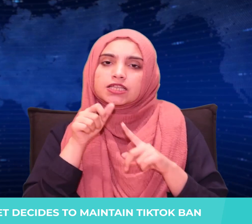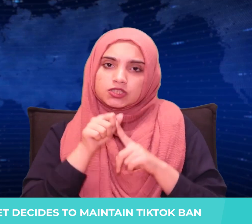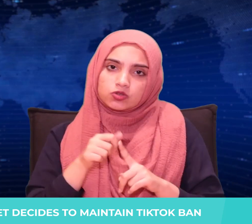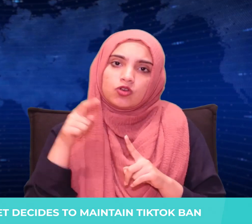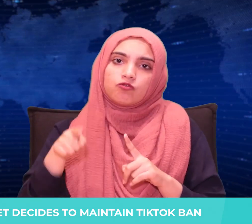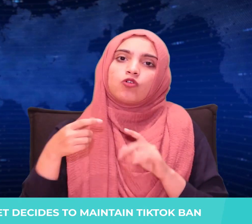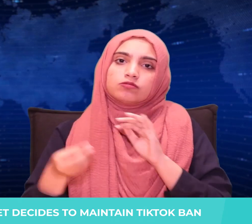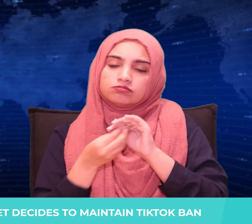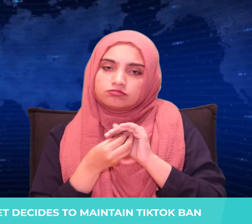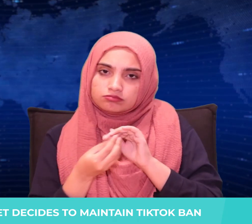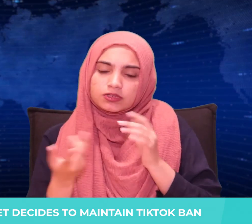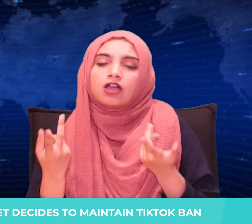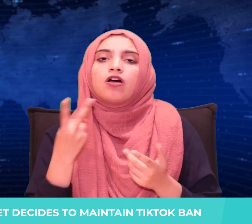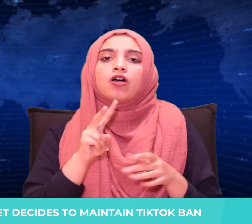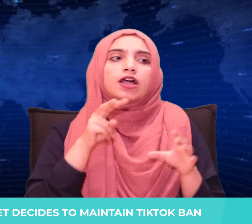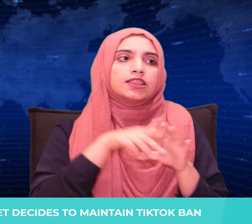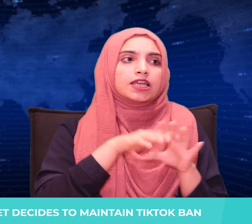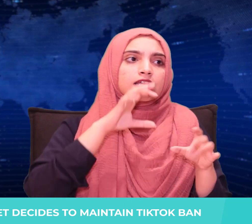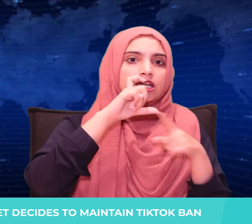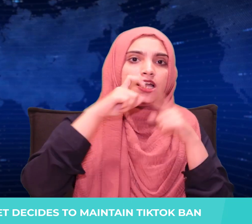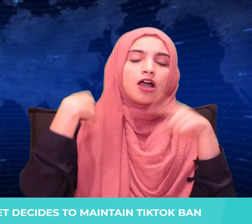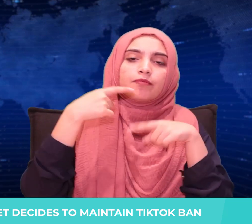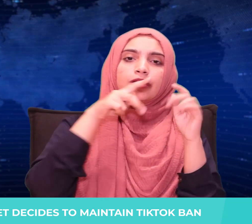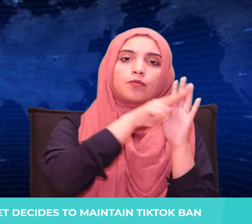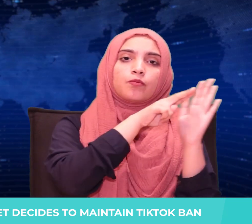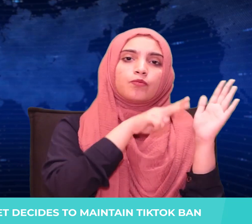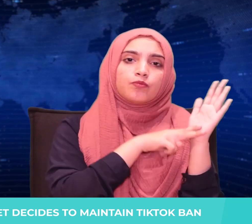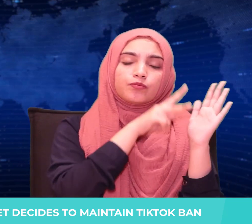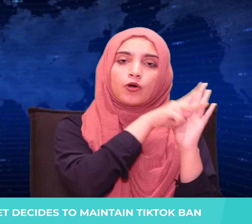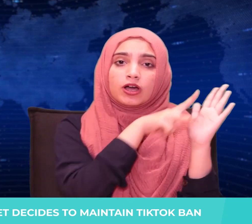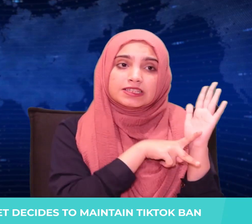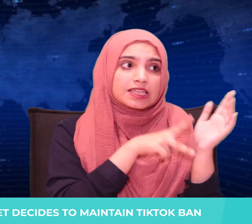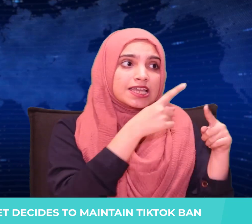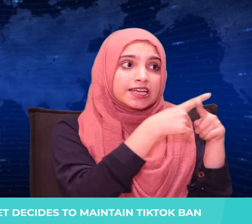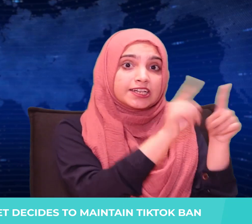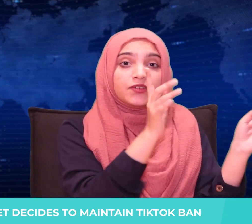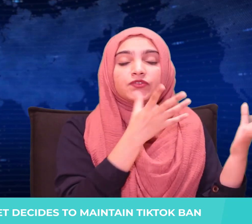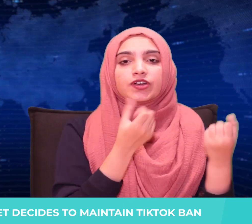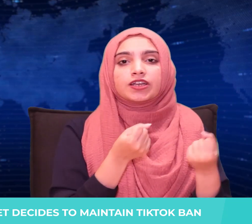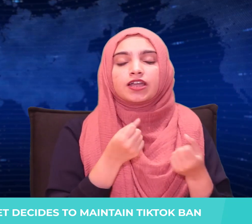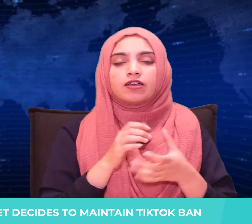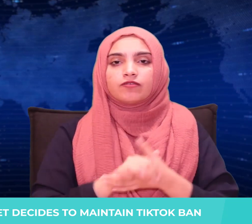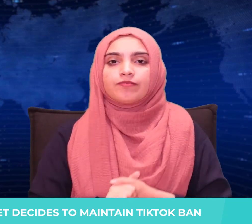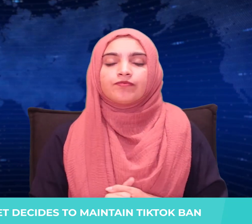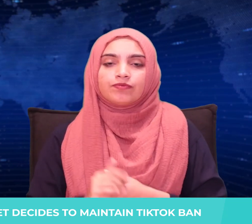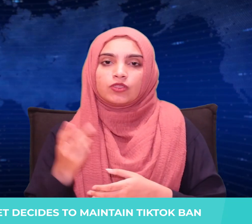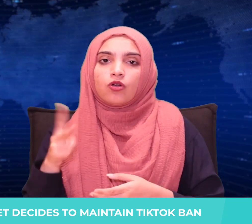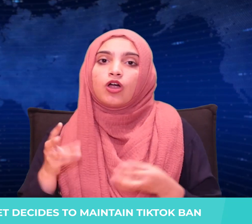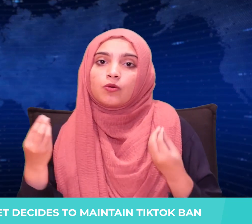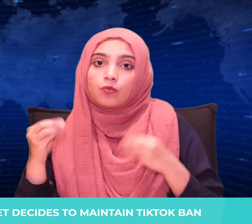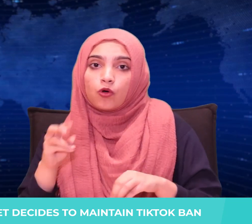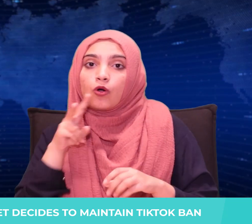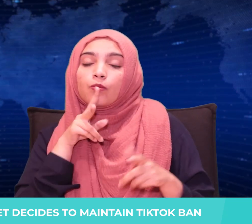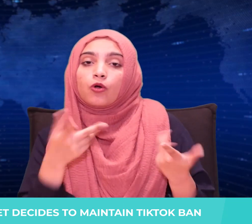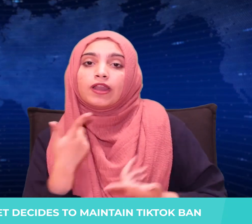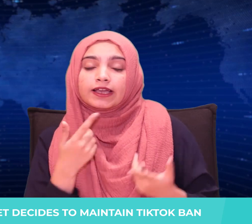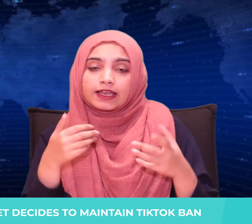and unlocking processes. He also forced them to install malware on AT&T's computers